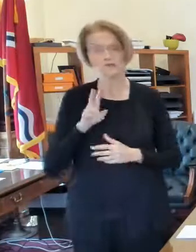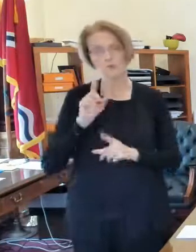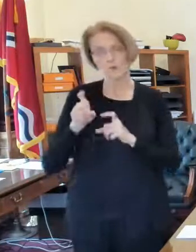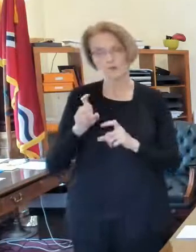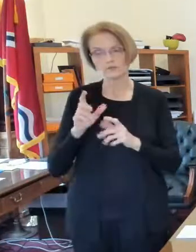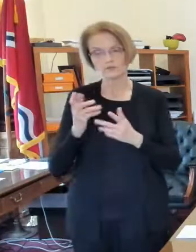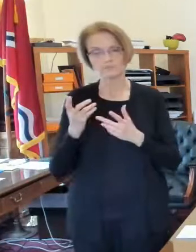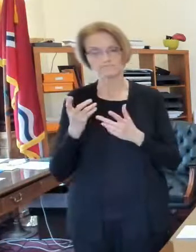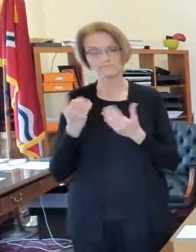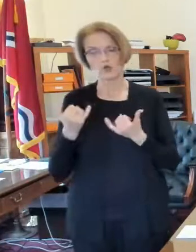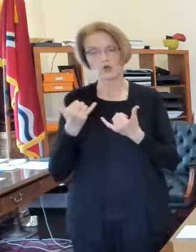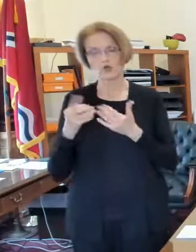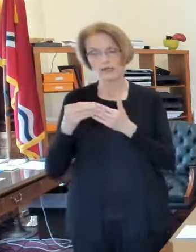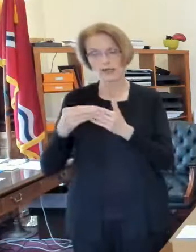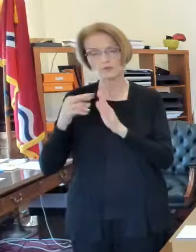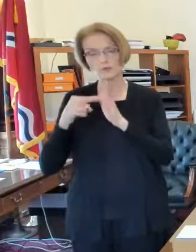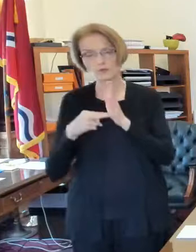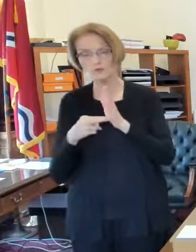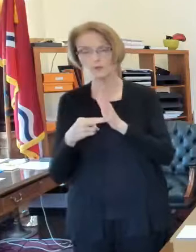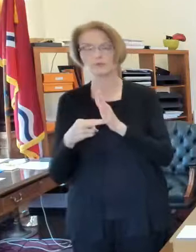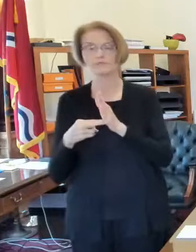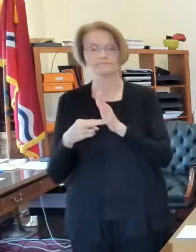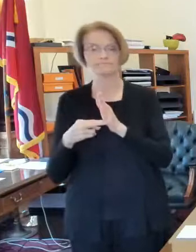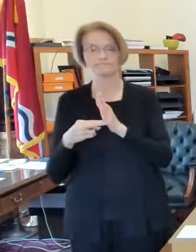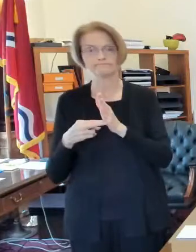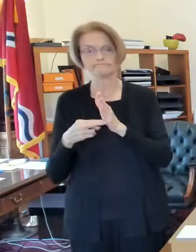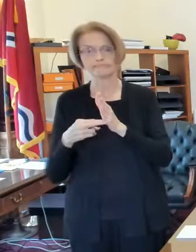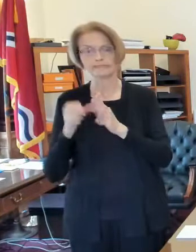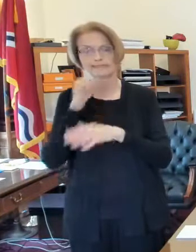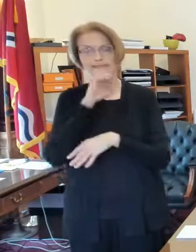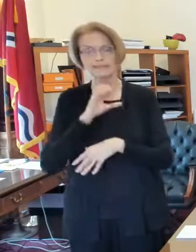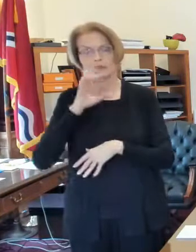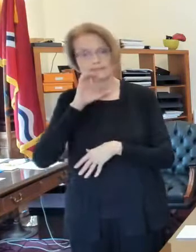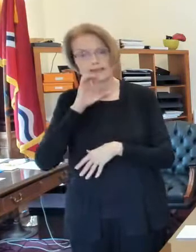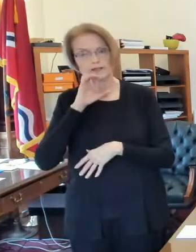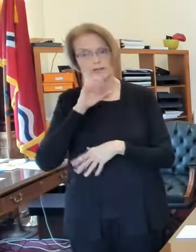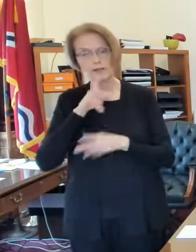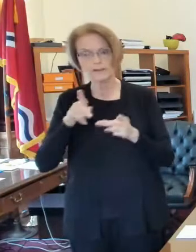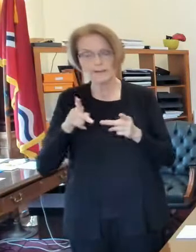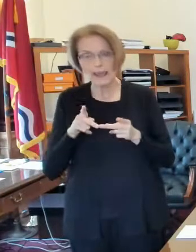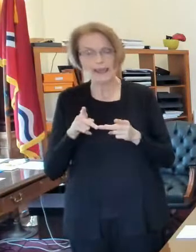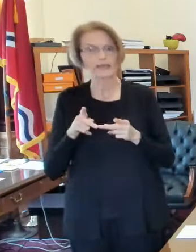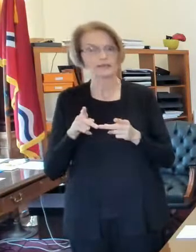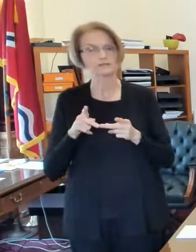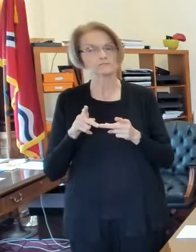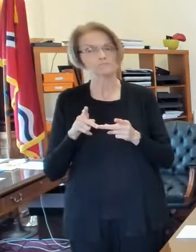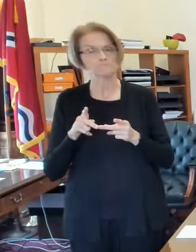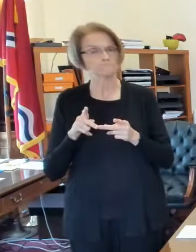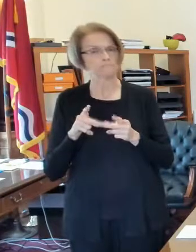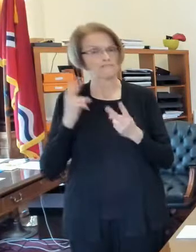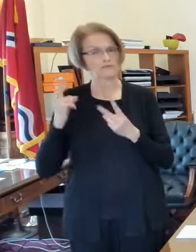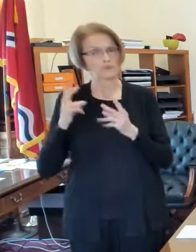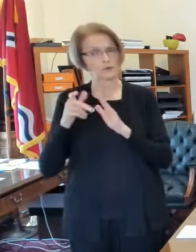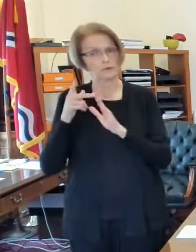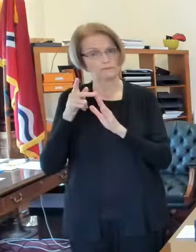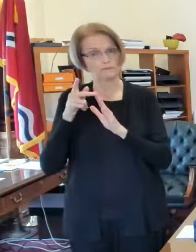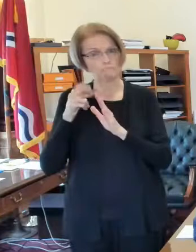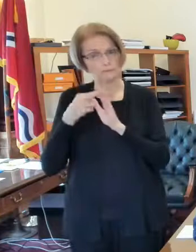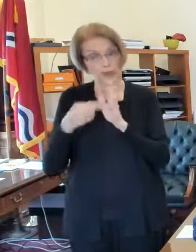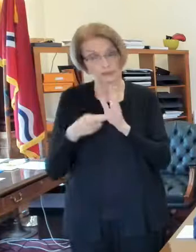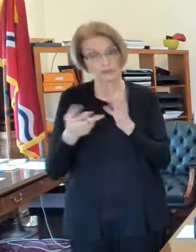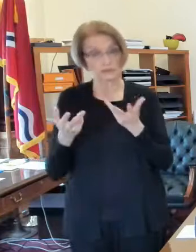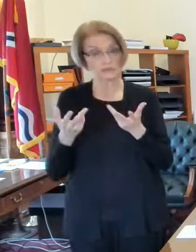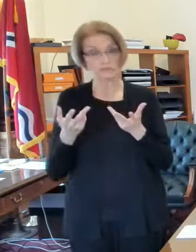guidance or restrictions on visitors for senior centers and congregate care centers is there currently a ban or are all those